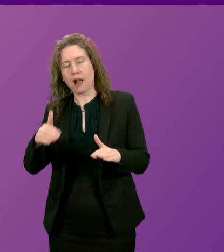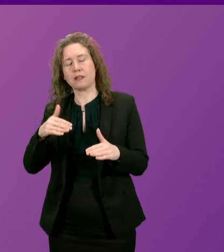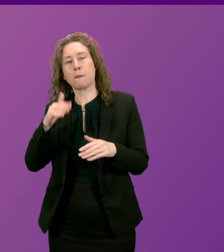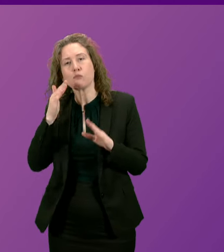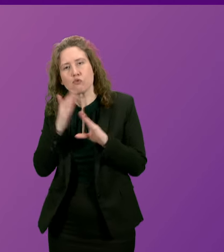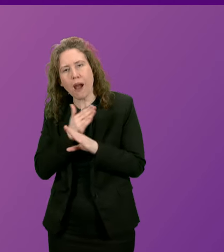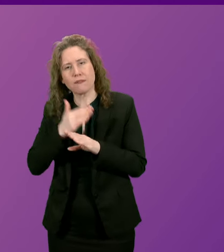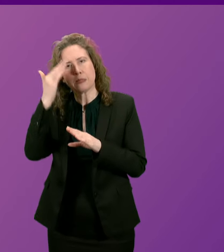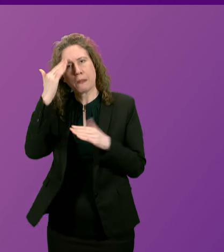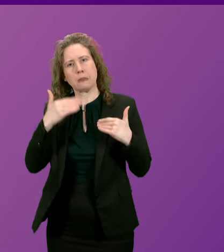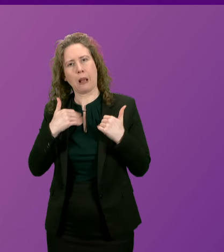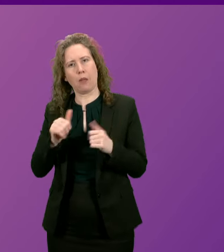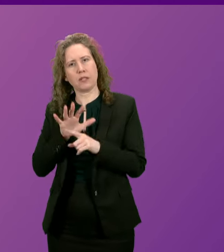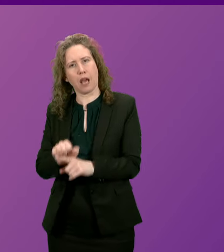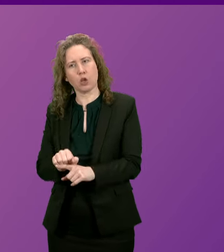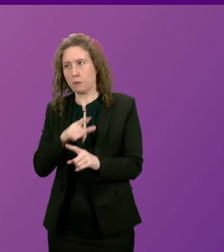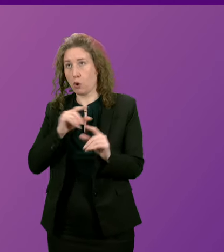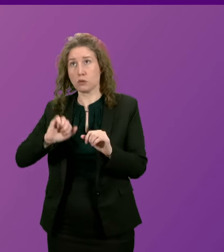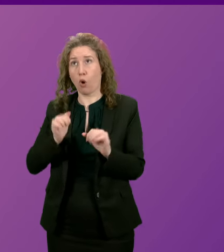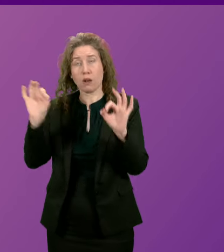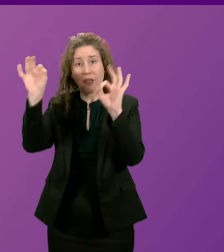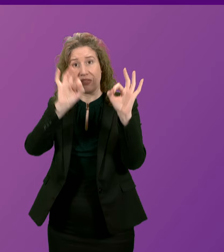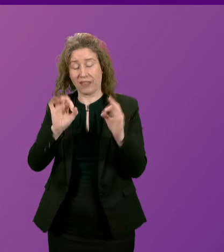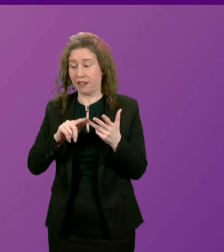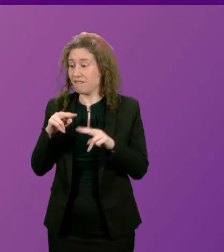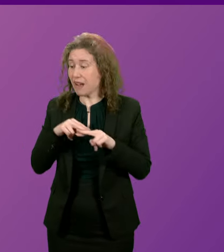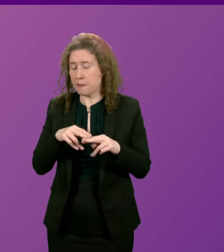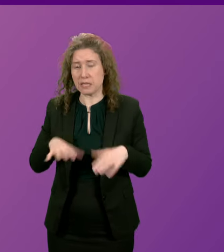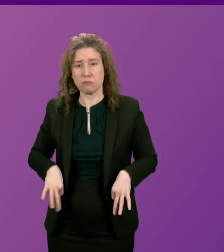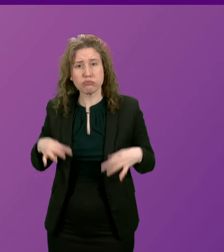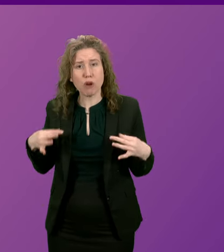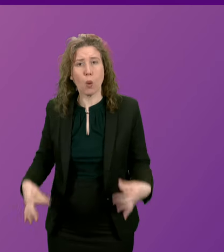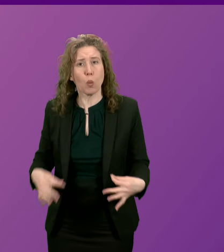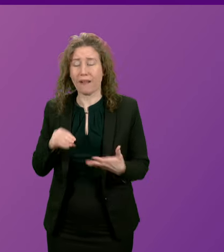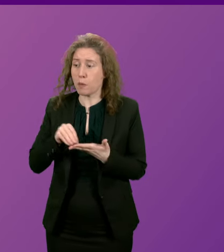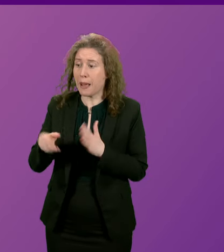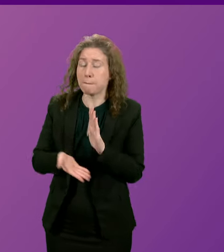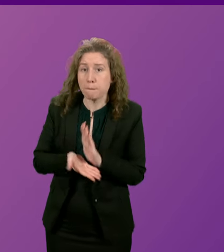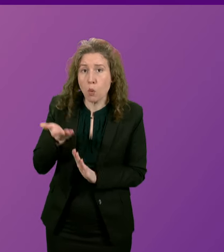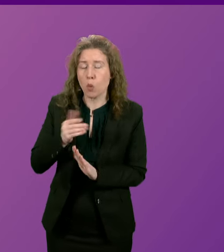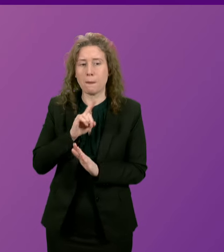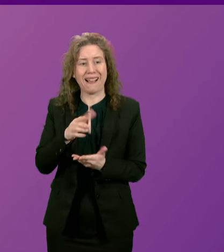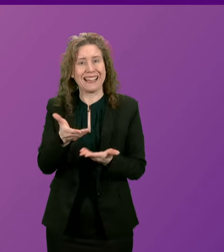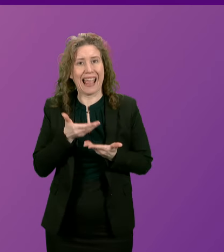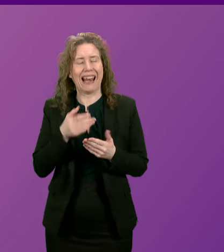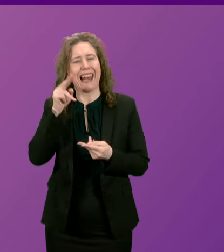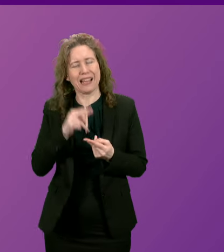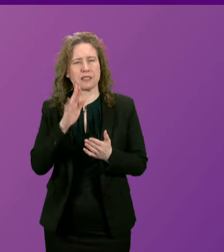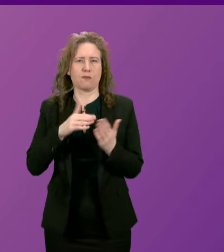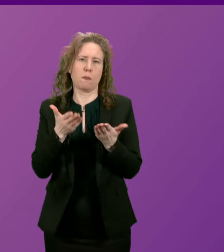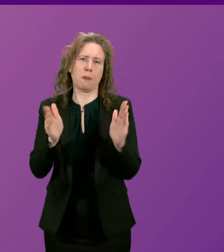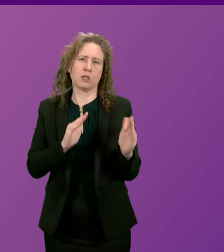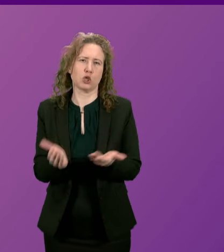health diagnosis. And cash-strapped families are being made to pay more and get less from their public services.